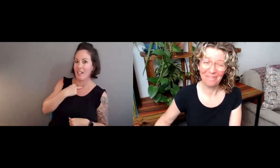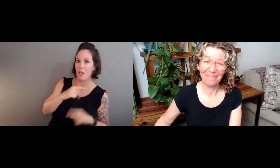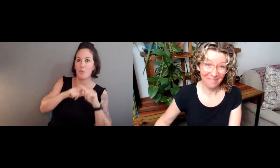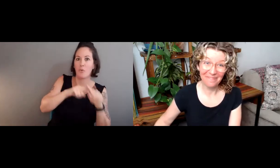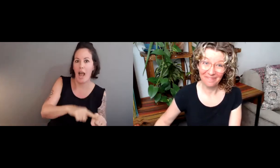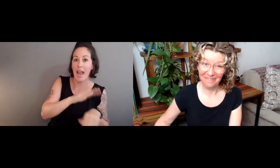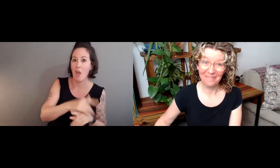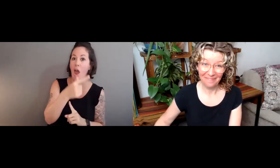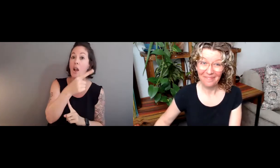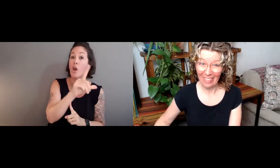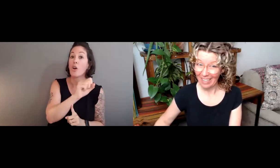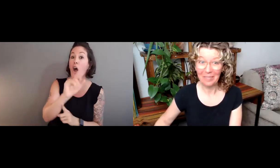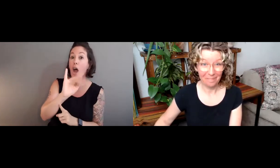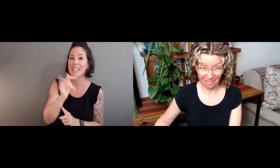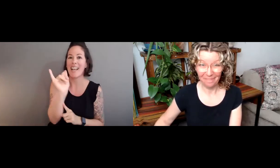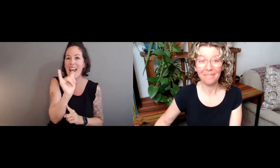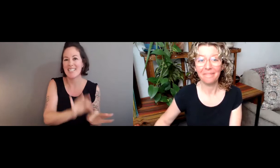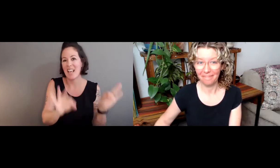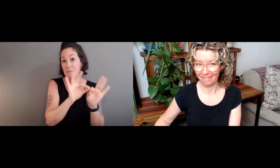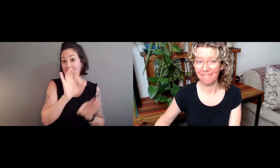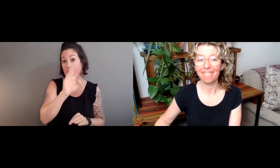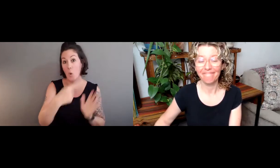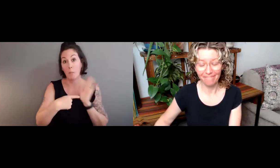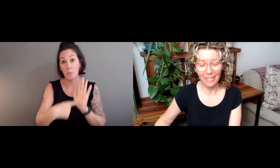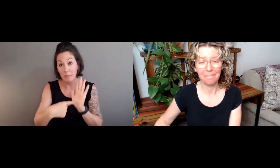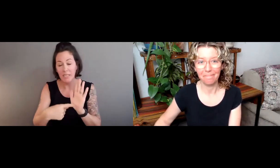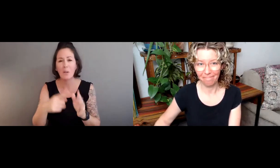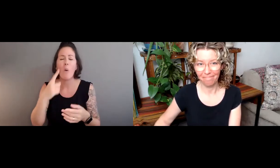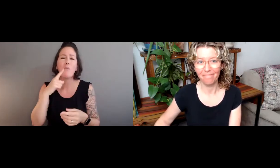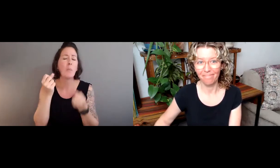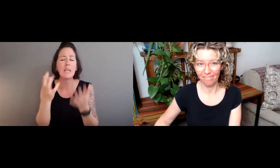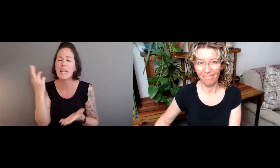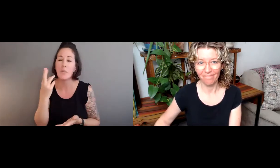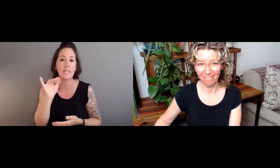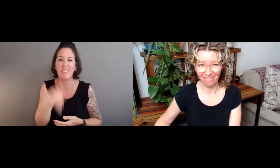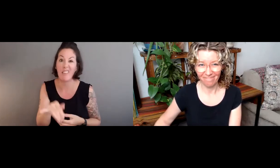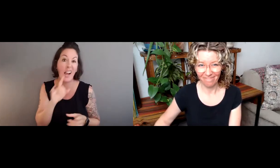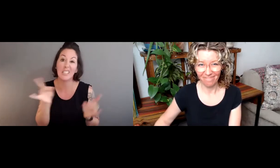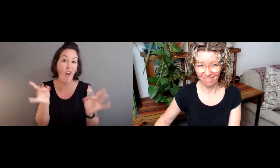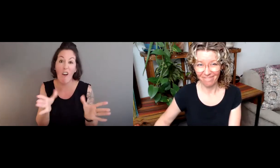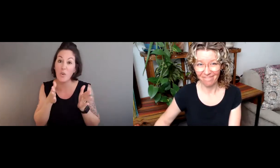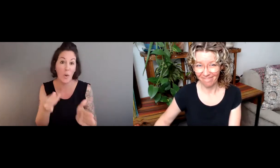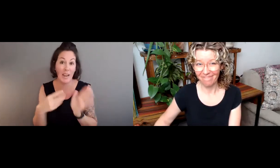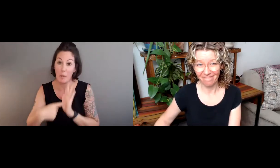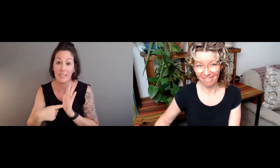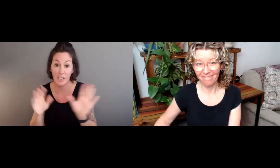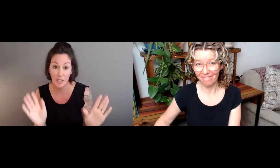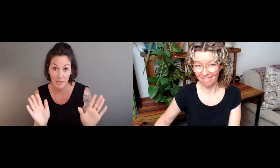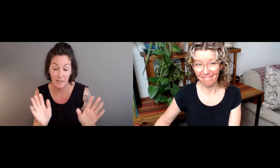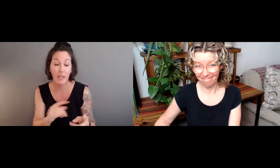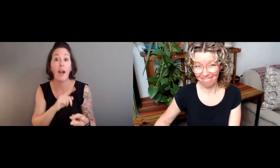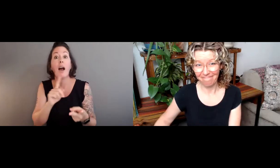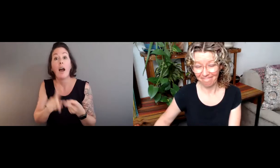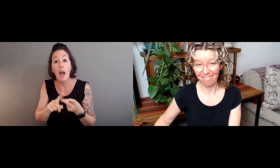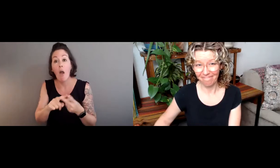be able to capture video, but we're still stuck in the past and reliance on glossing as a form of representation. And for many